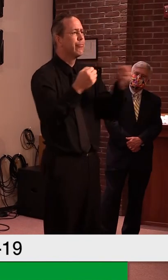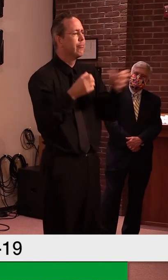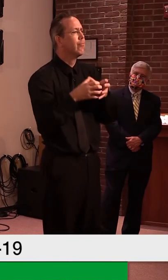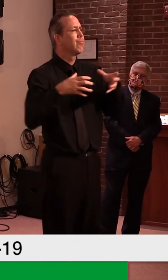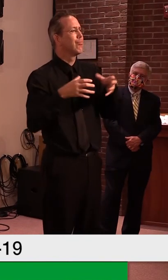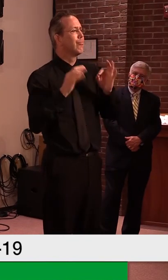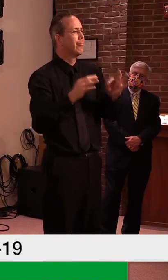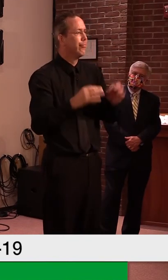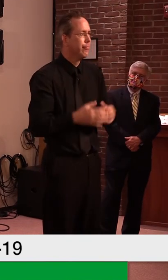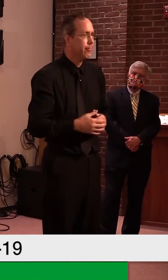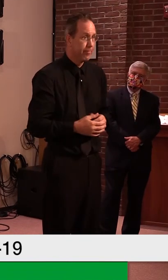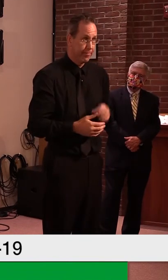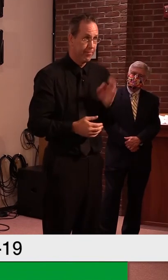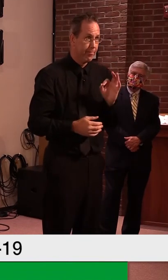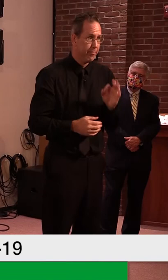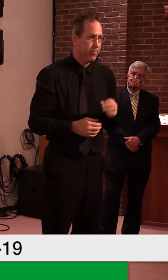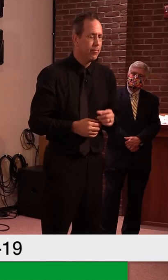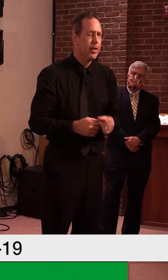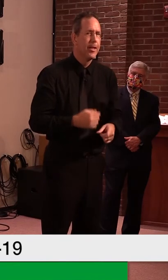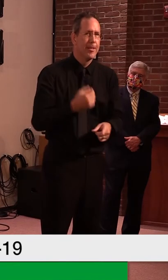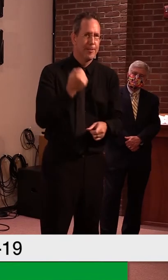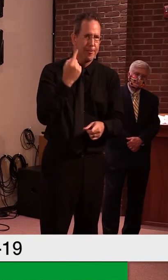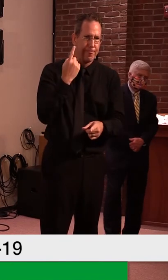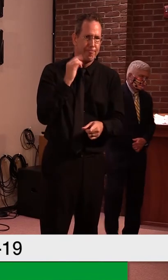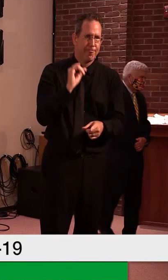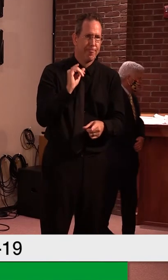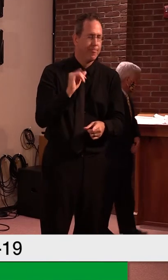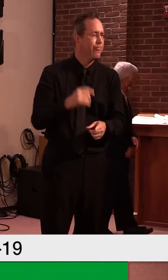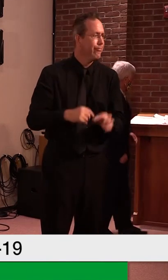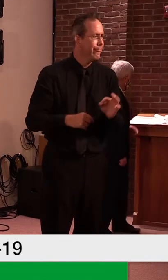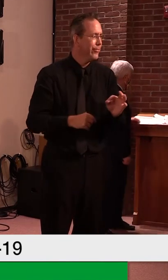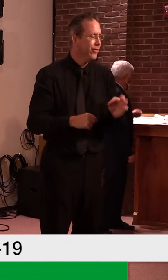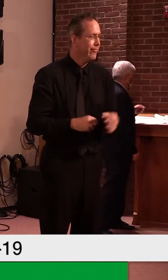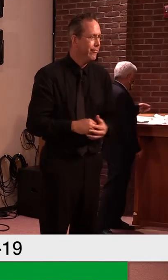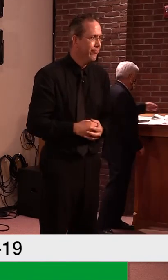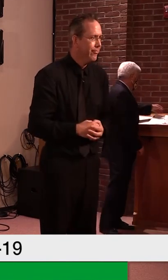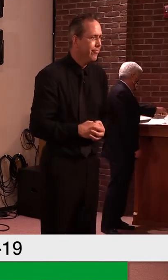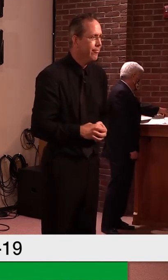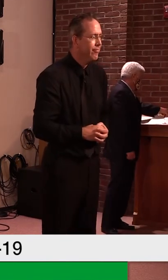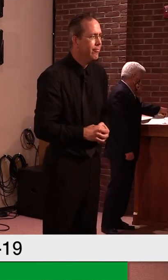All right. Joe, the Barton Chronicle. Joe.